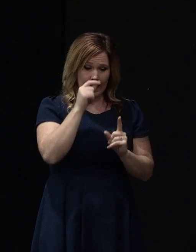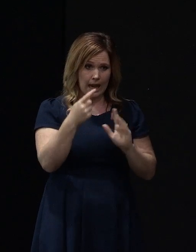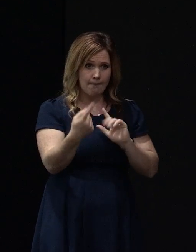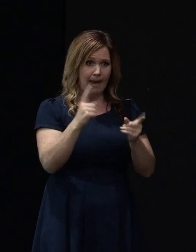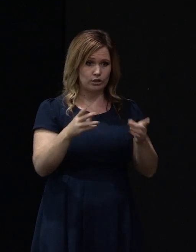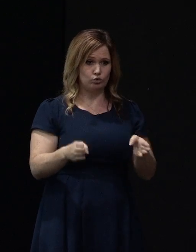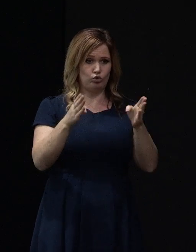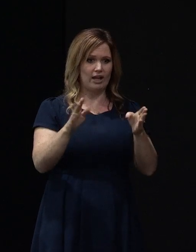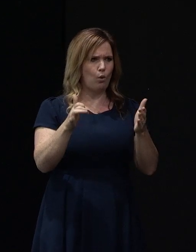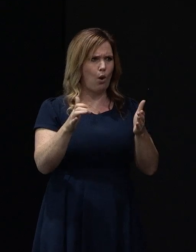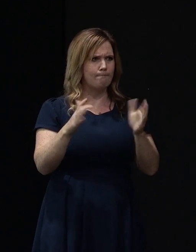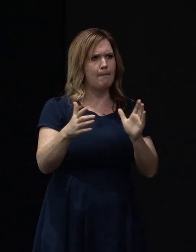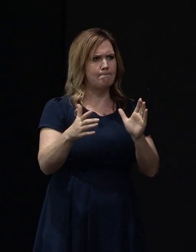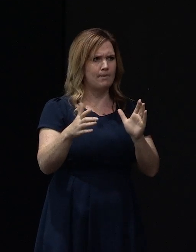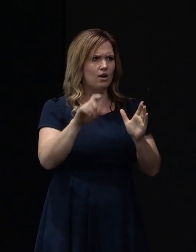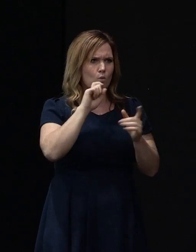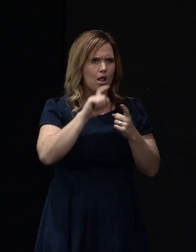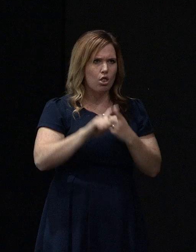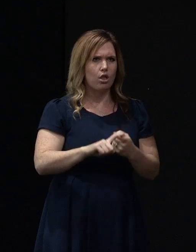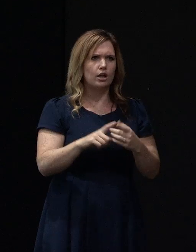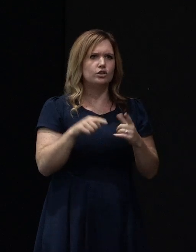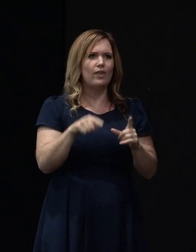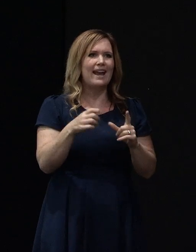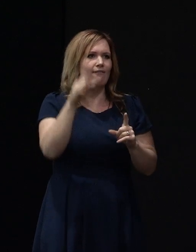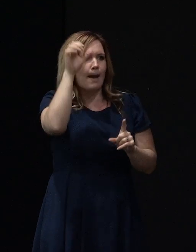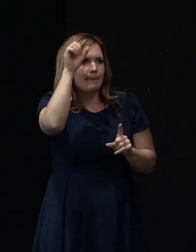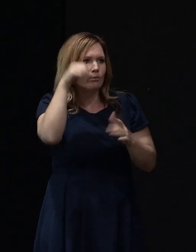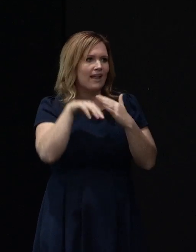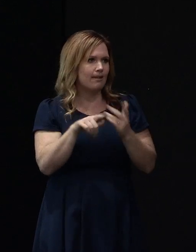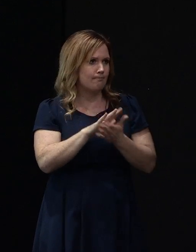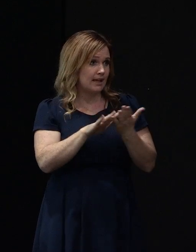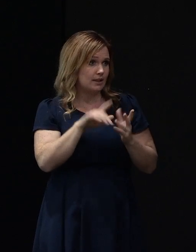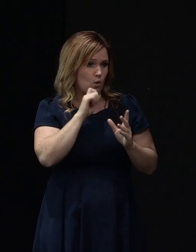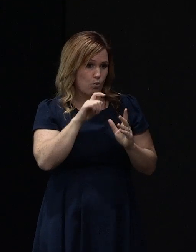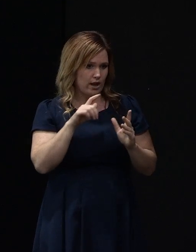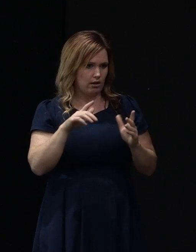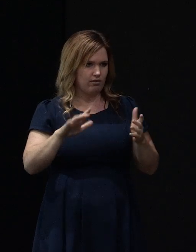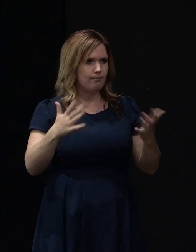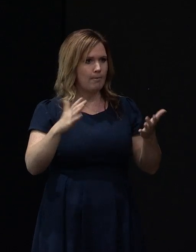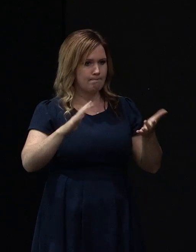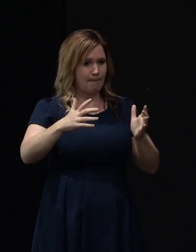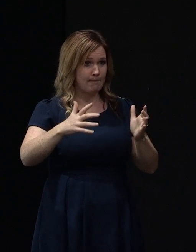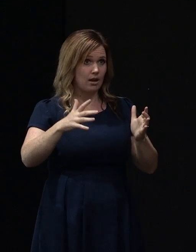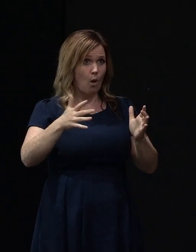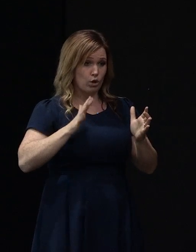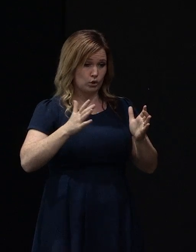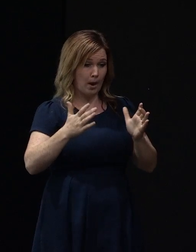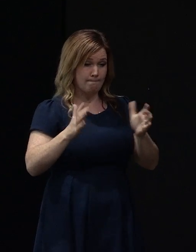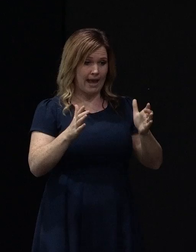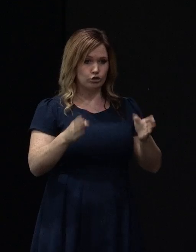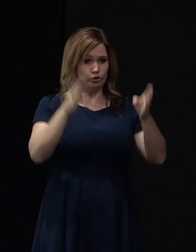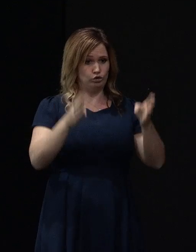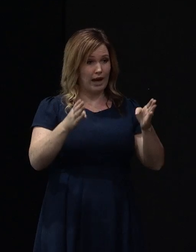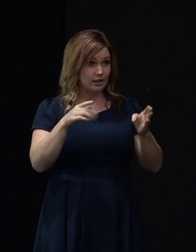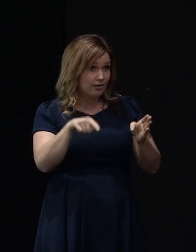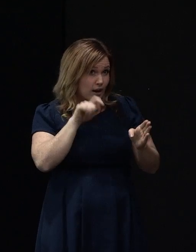They've got memory in them. We're not too sure how well they're going to respond. So a bit early to really qualify how we're going to